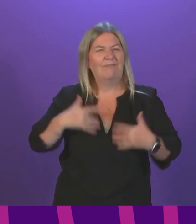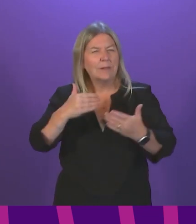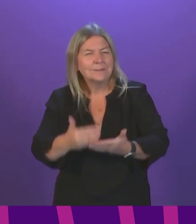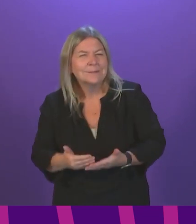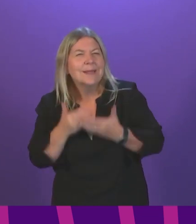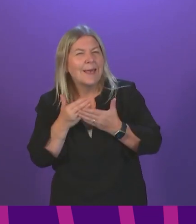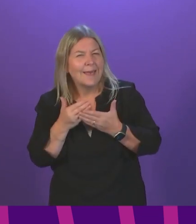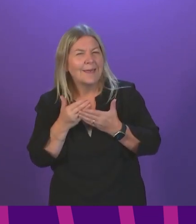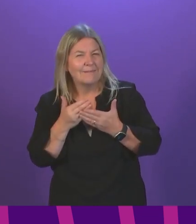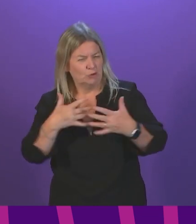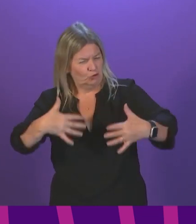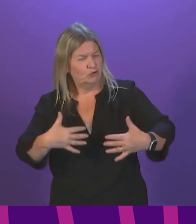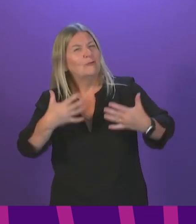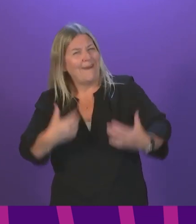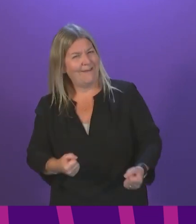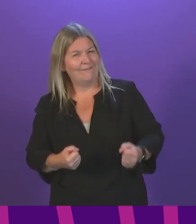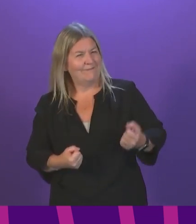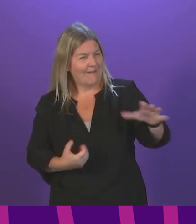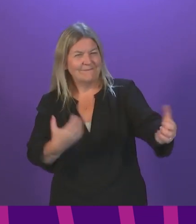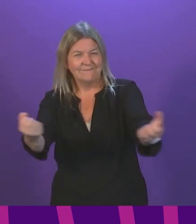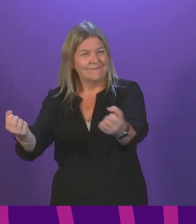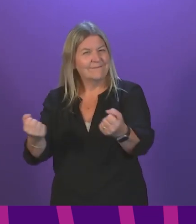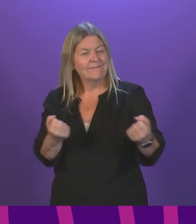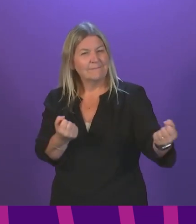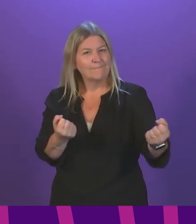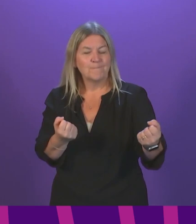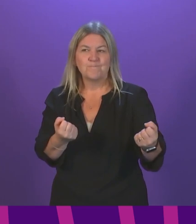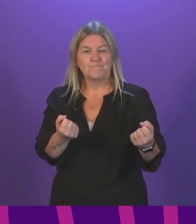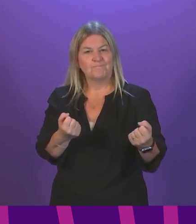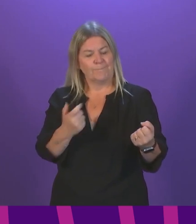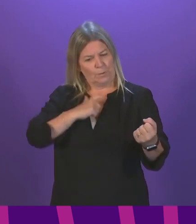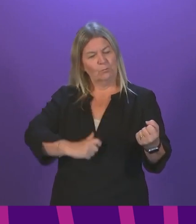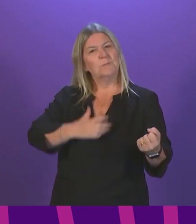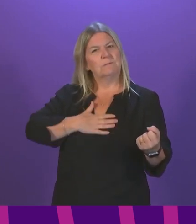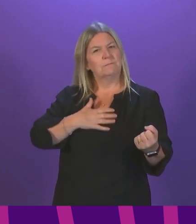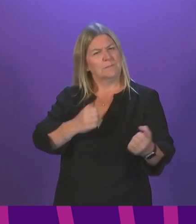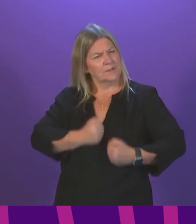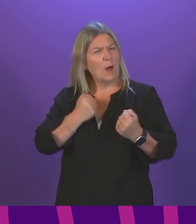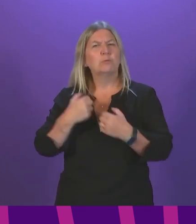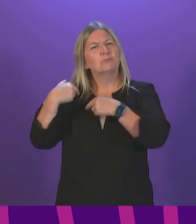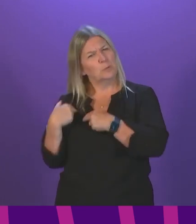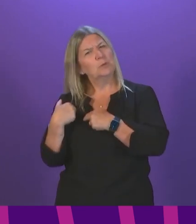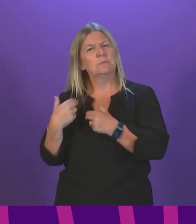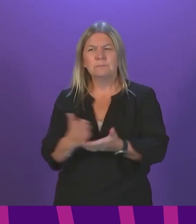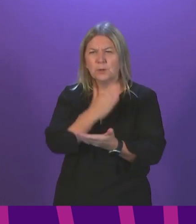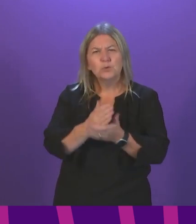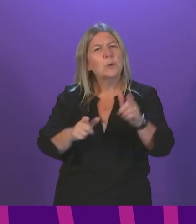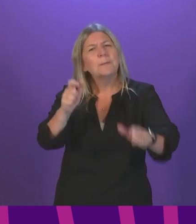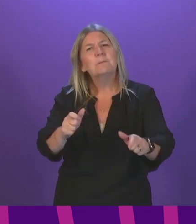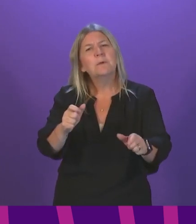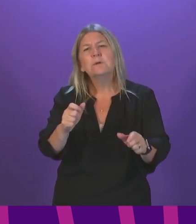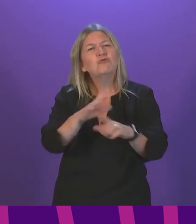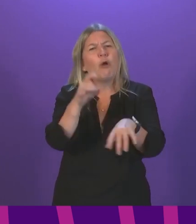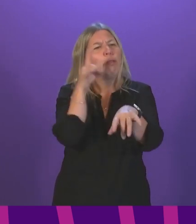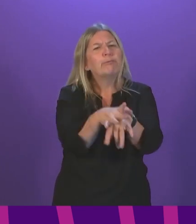being, it's my responsibility and yours to work together to ensure no one is left without these basic